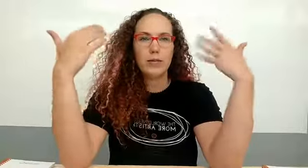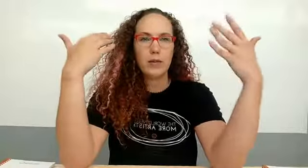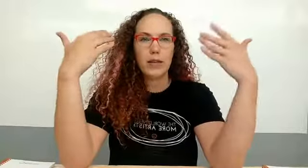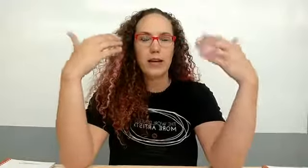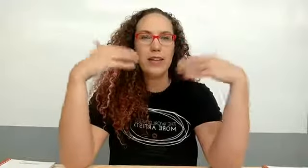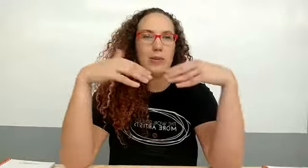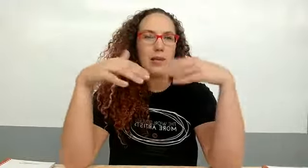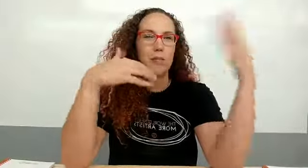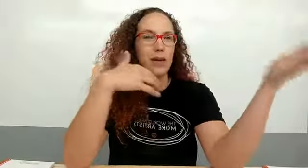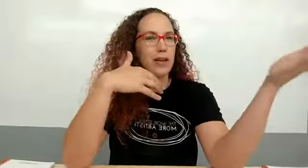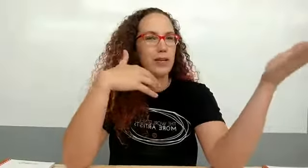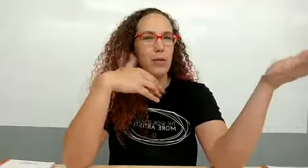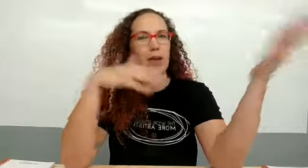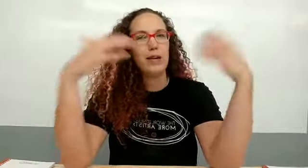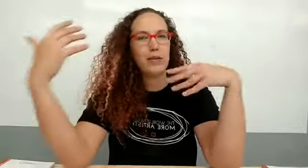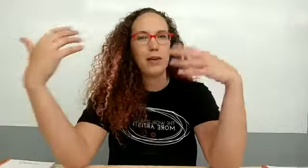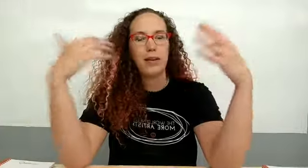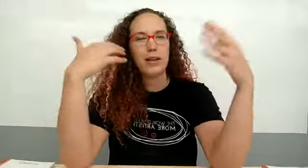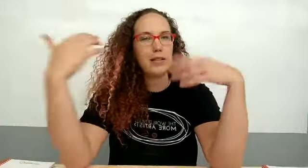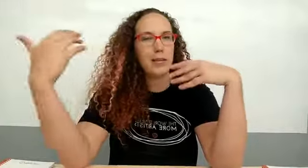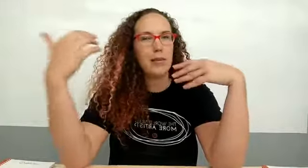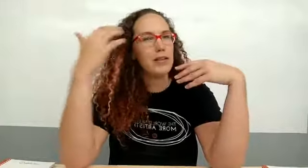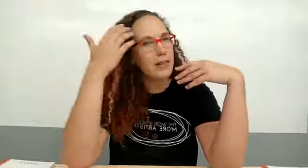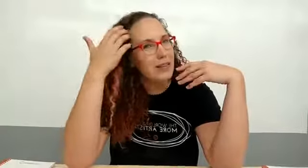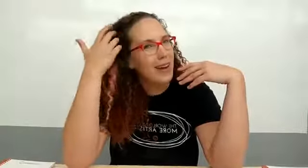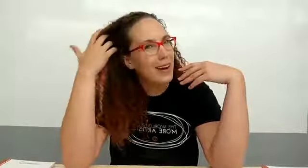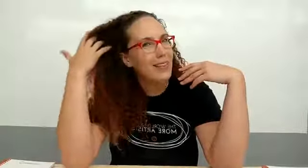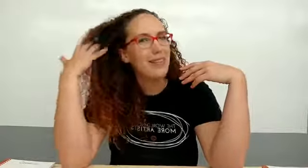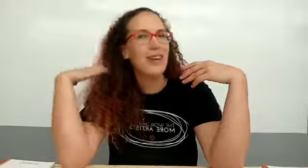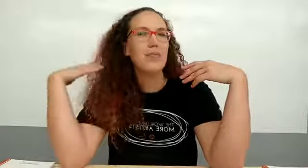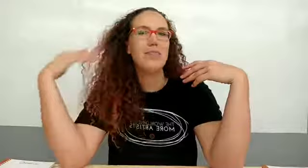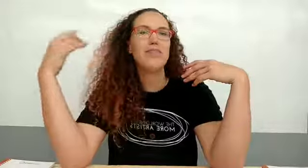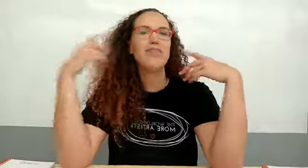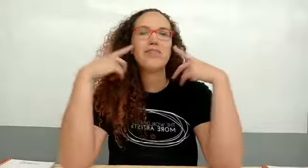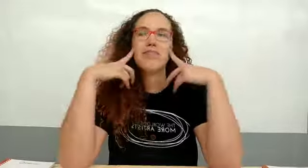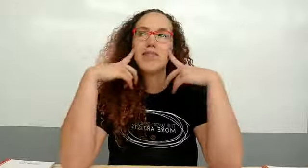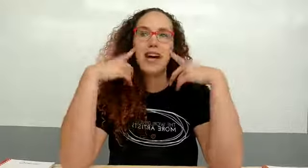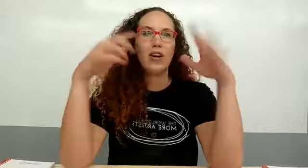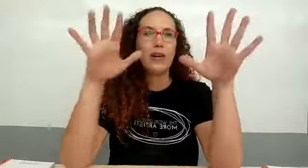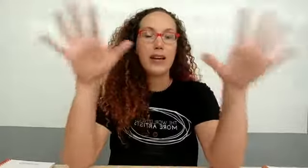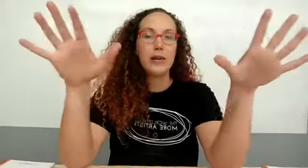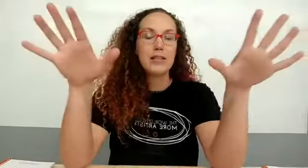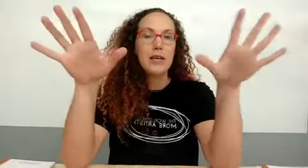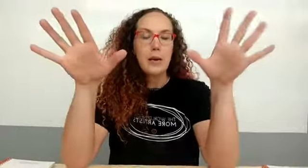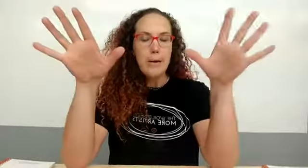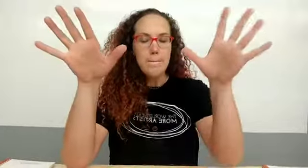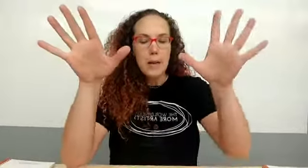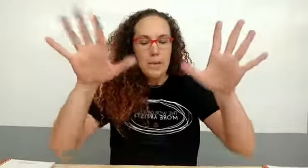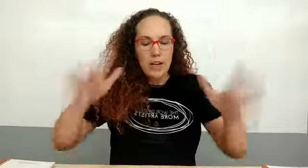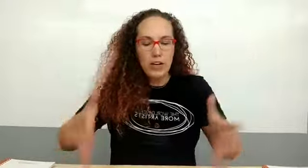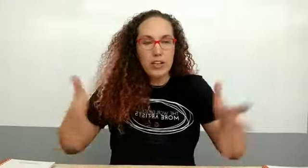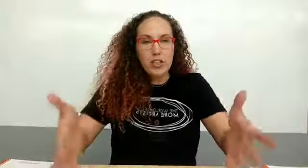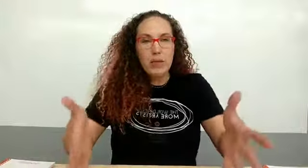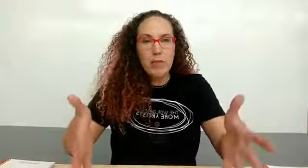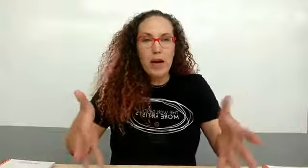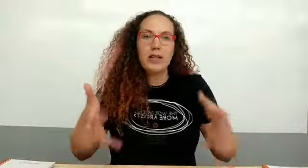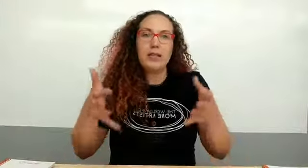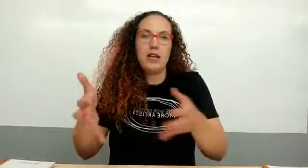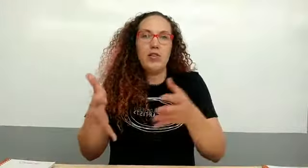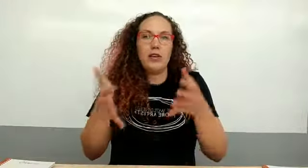stick with that that's what the big kids are paying so i'd like to keep it kind of the same i don't know anyways but you'll get your one box and you'll get